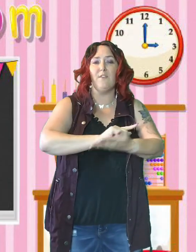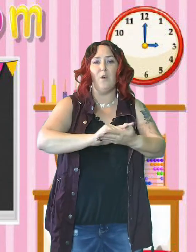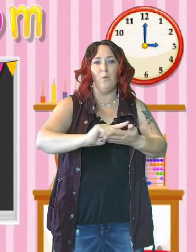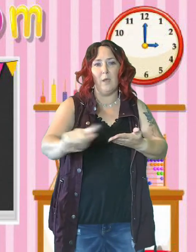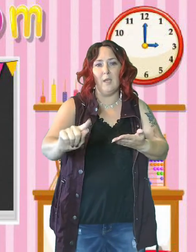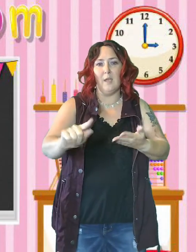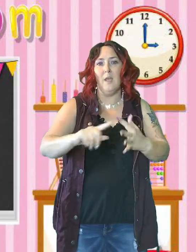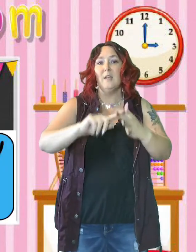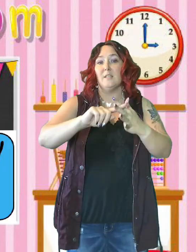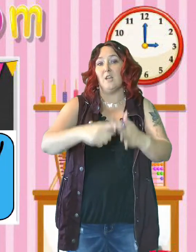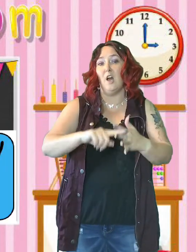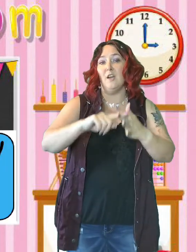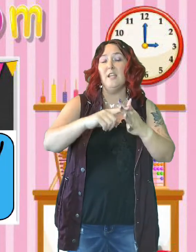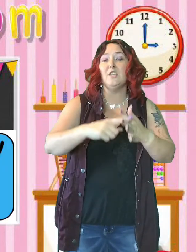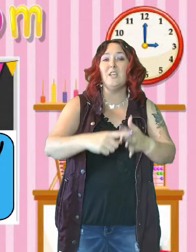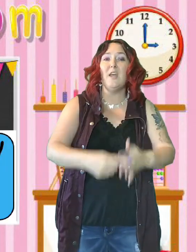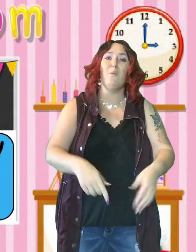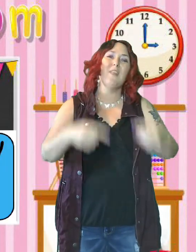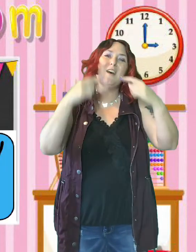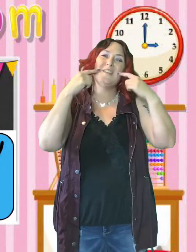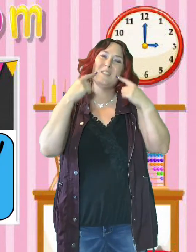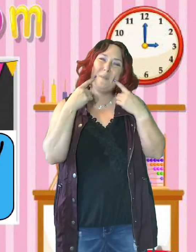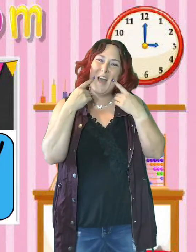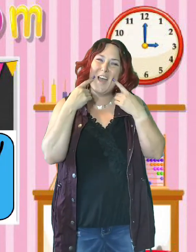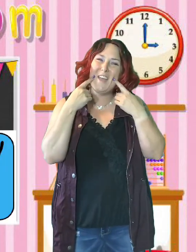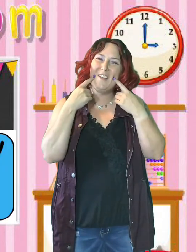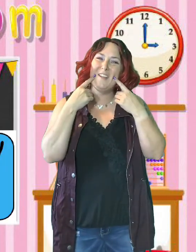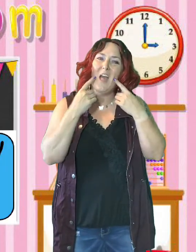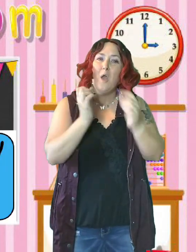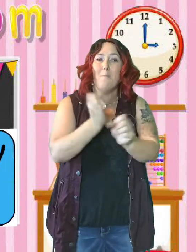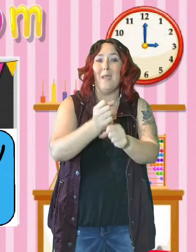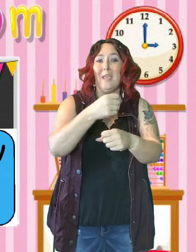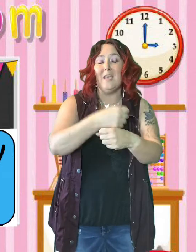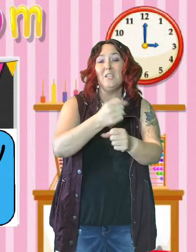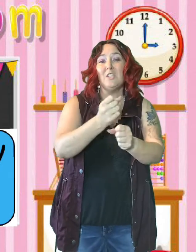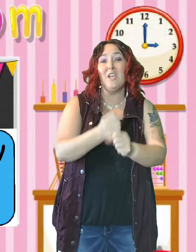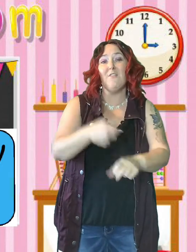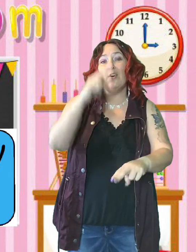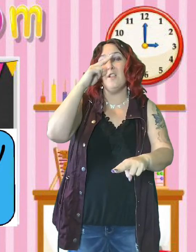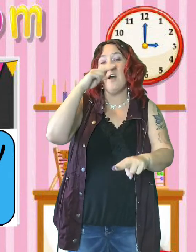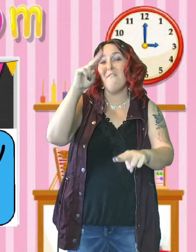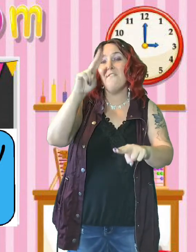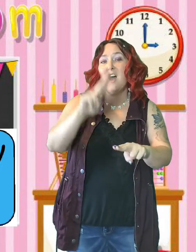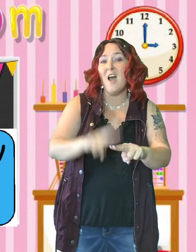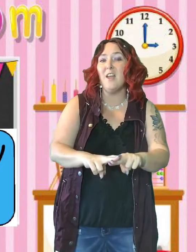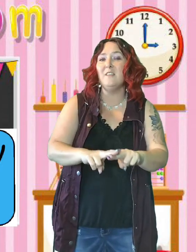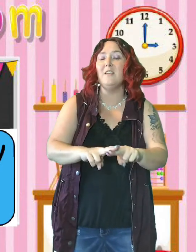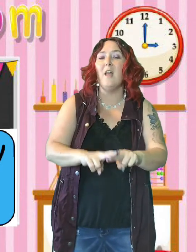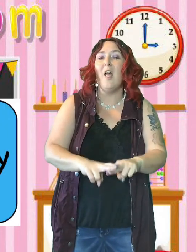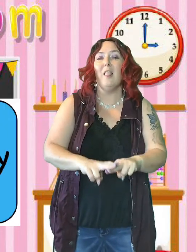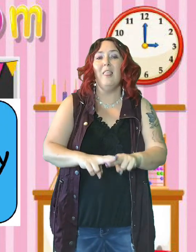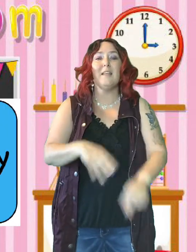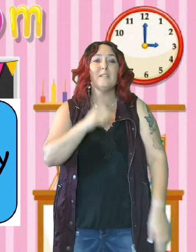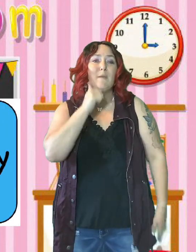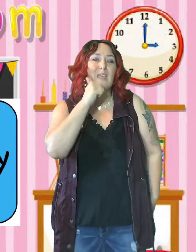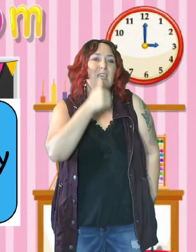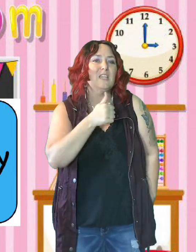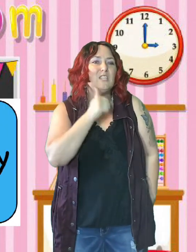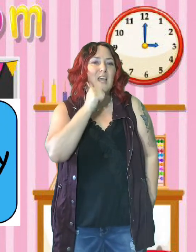the week. Start each day with a smile. Make each day full of fun. Let's make each and